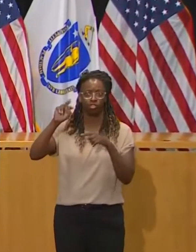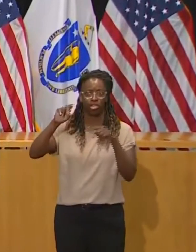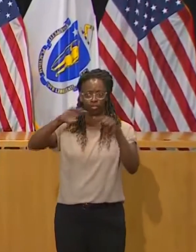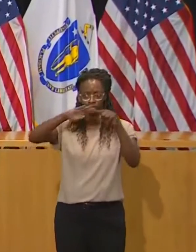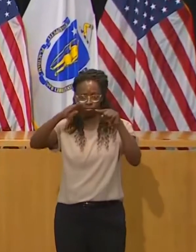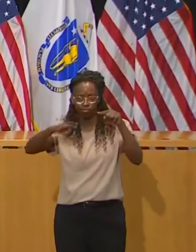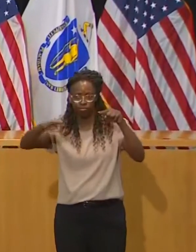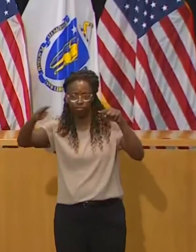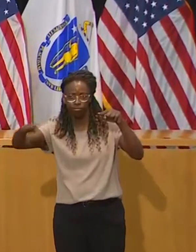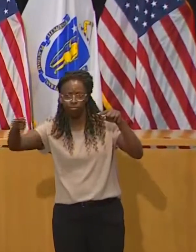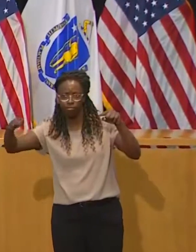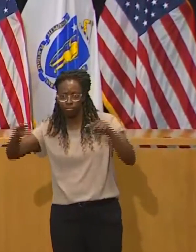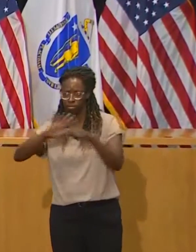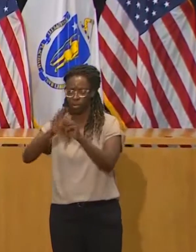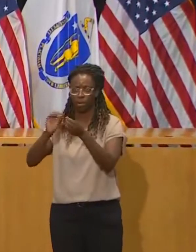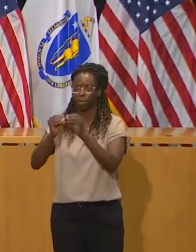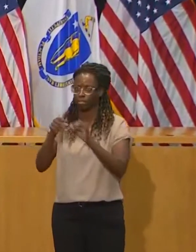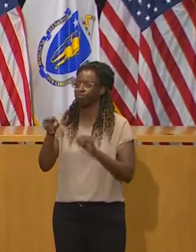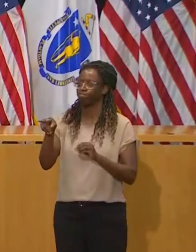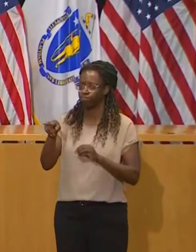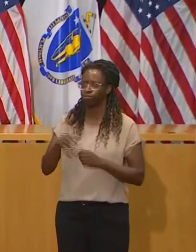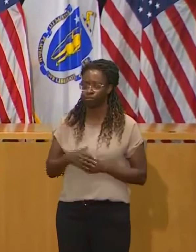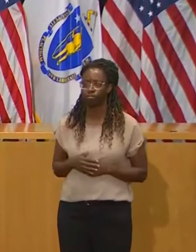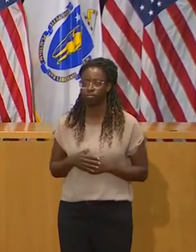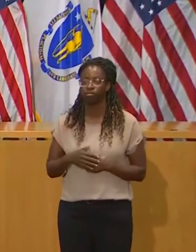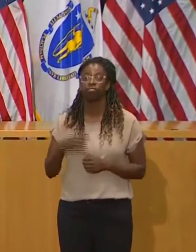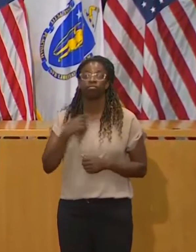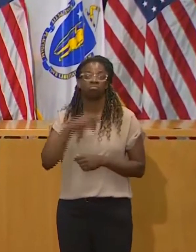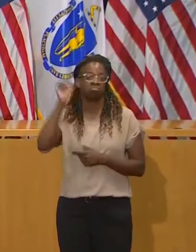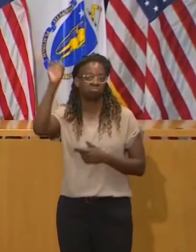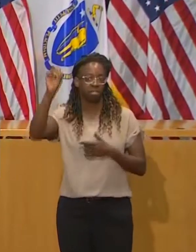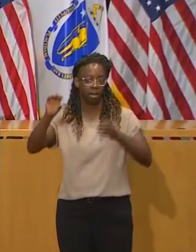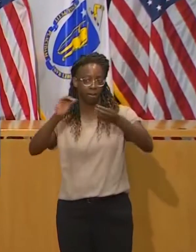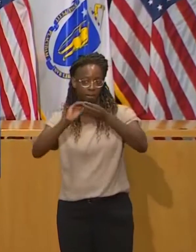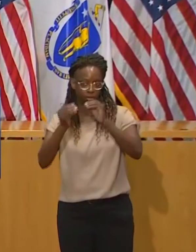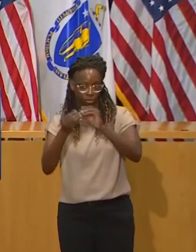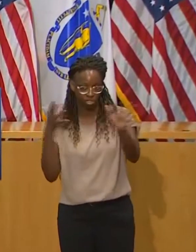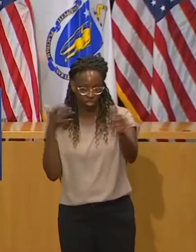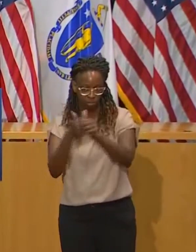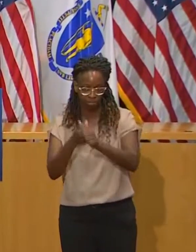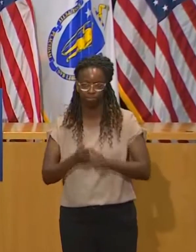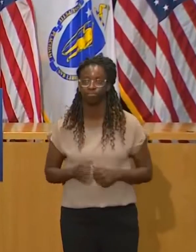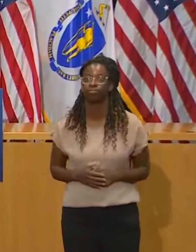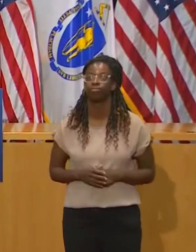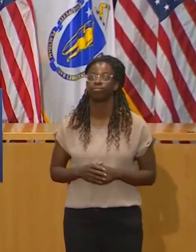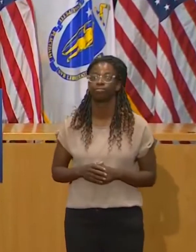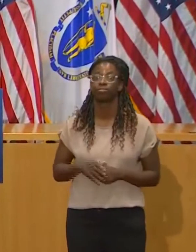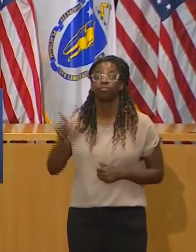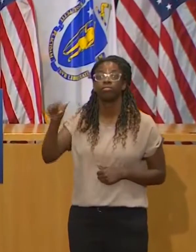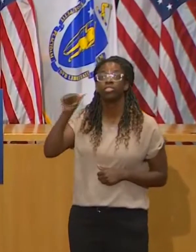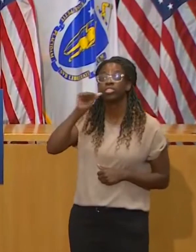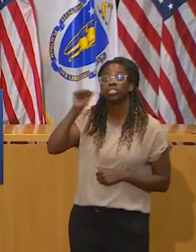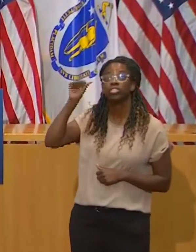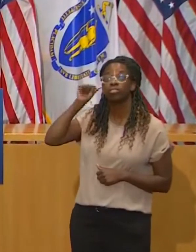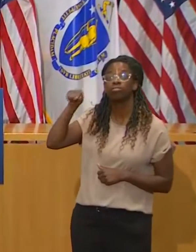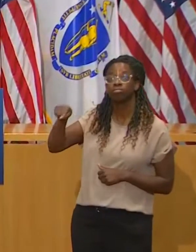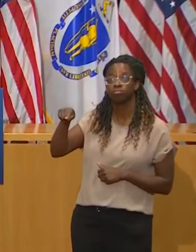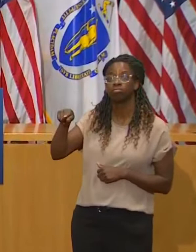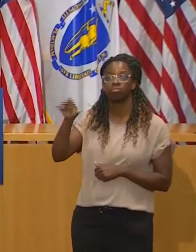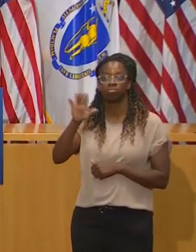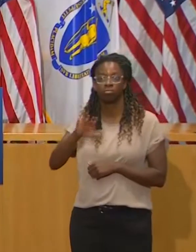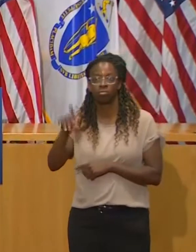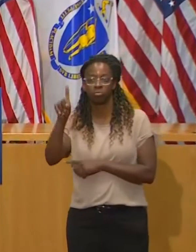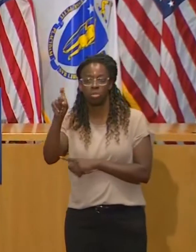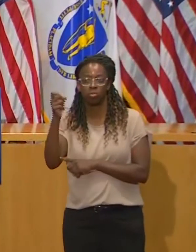first, I just want to give a quick daily update. Yesterday, the Department of Public Health reported 1,216 new cases,